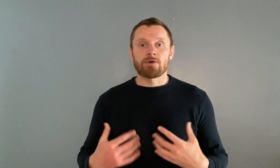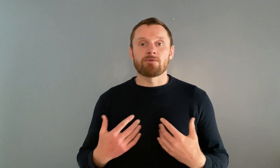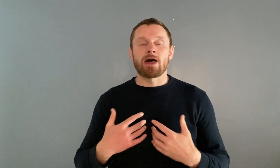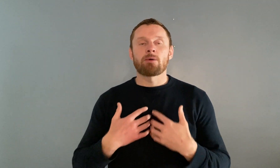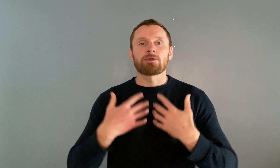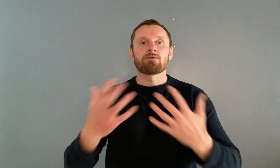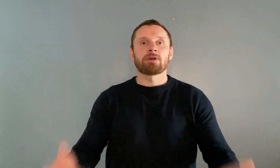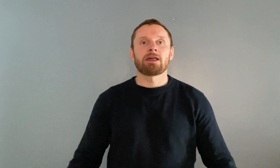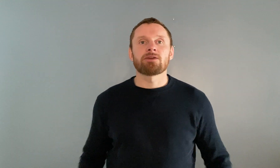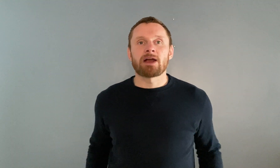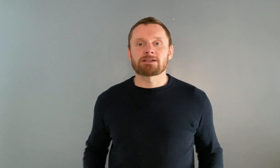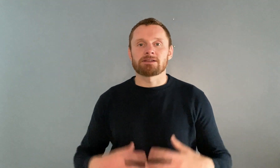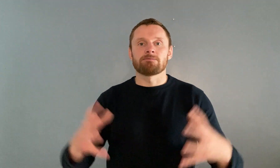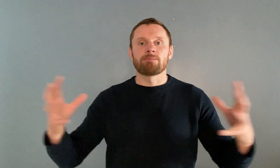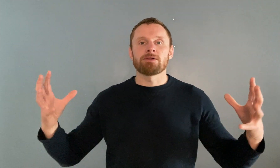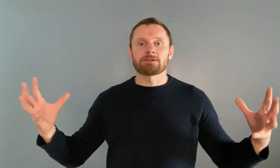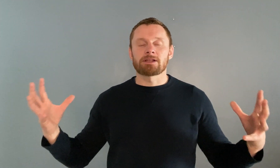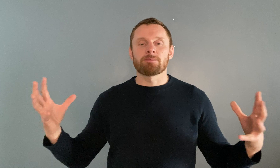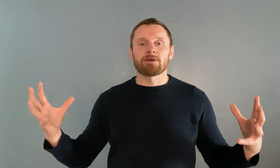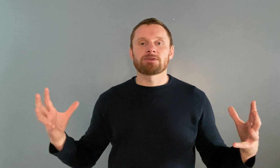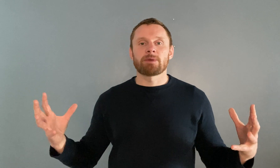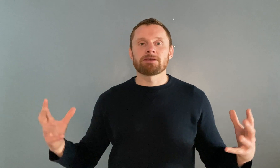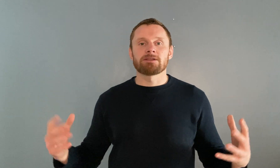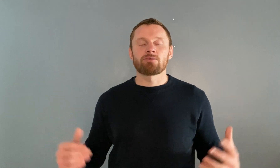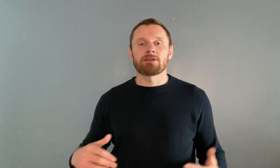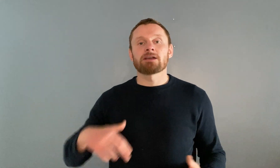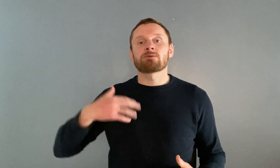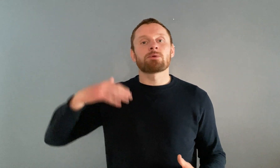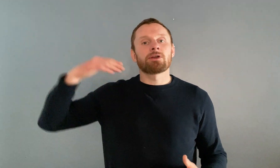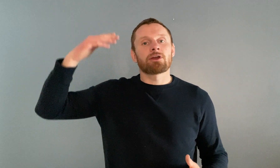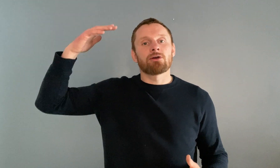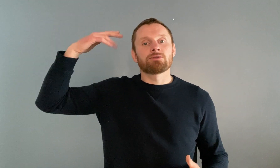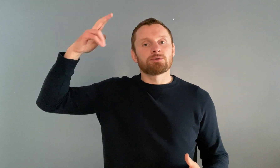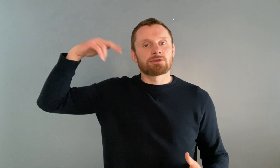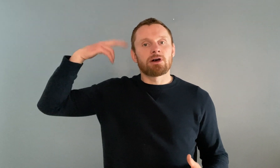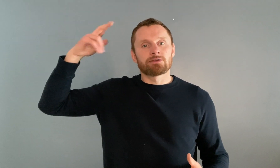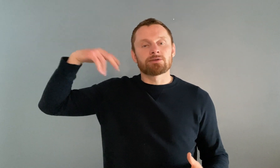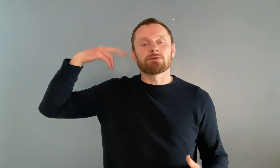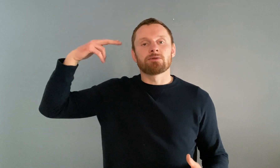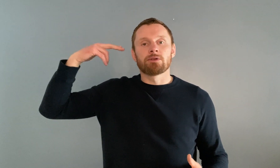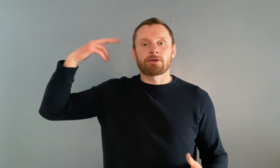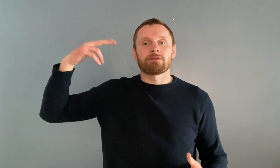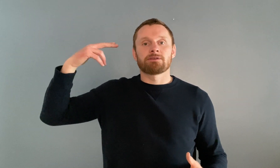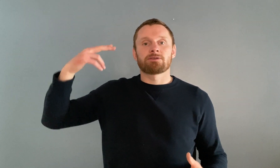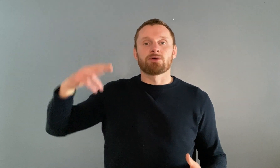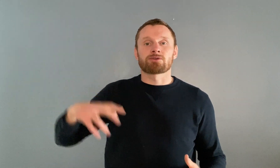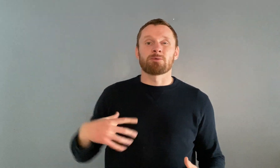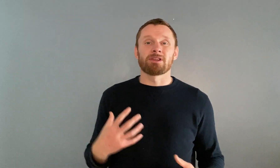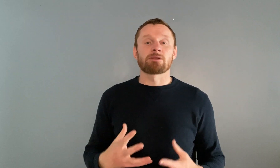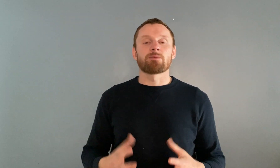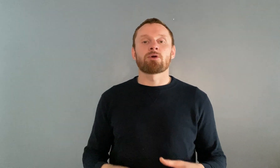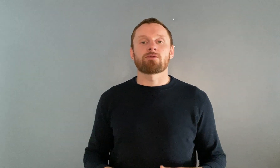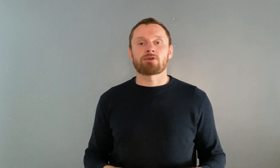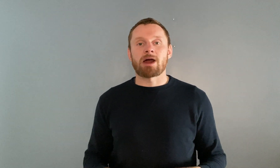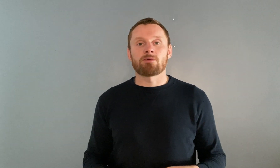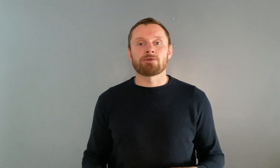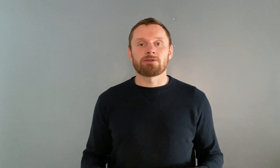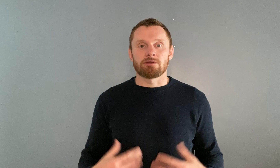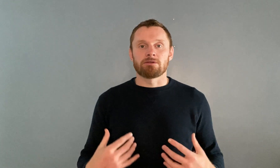of that when you feel like you've actually built a little bit of space in the brain that's when we're going to go to start to look at these thoughts from a little bit more of a grounded and